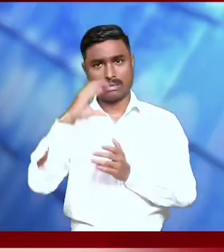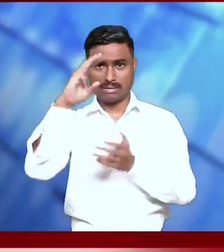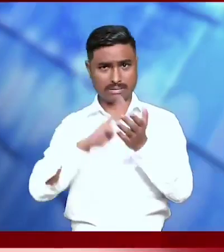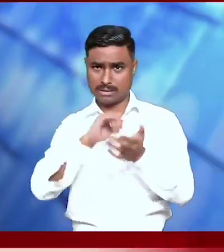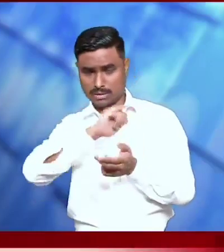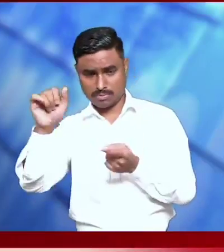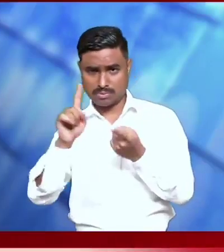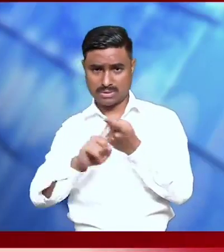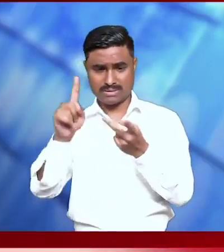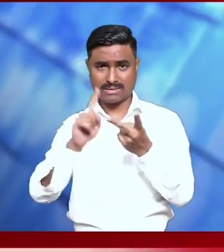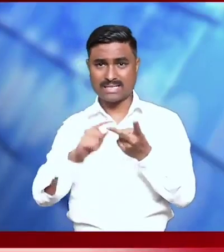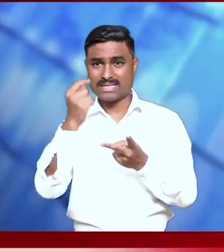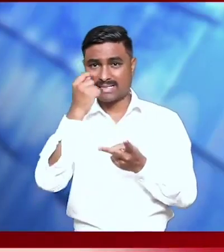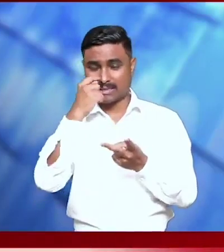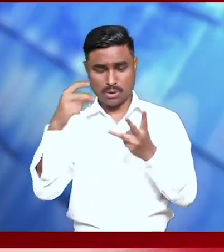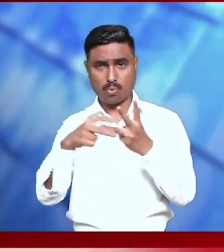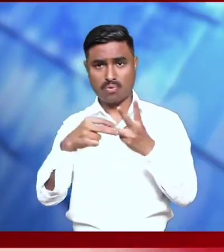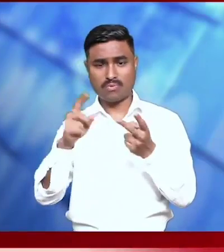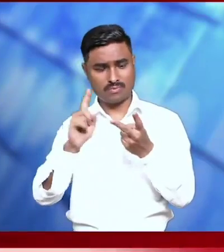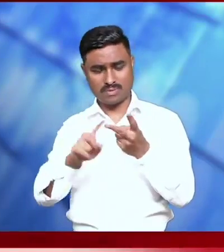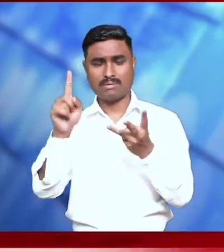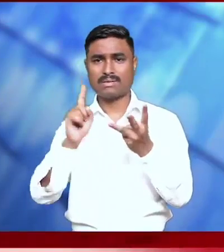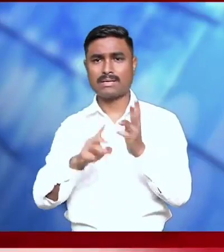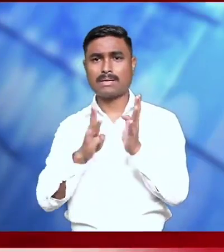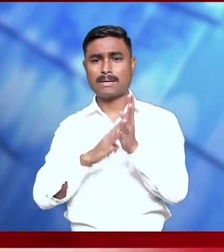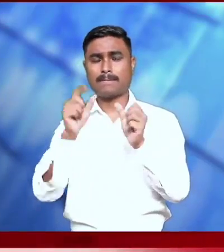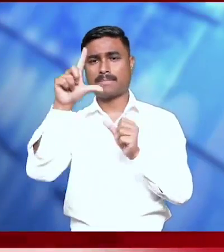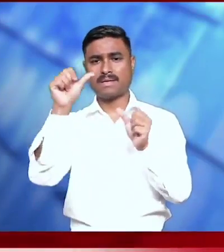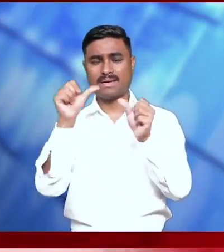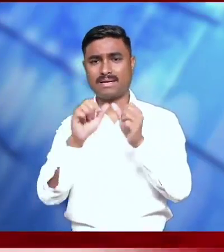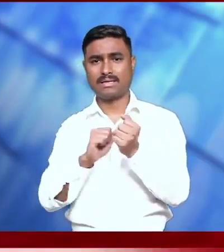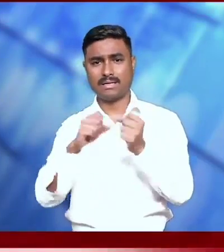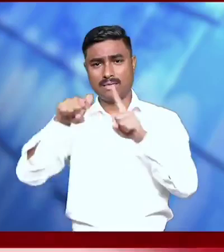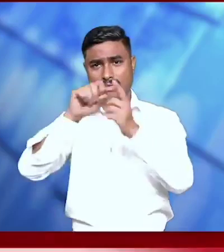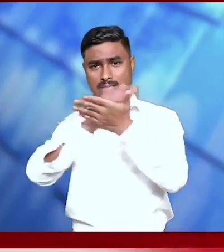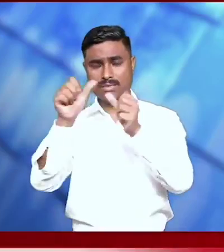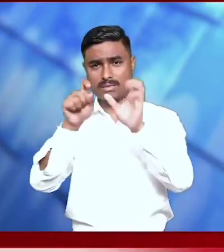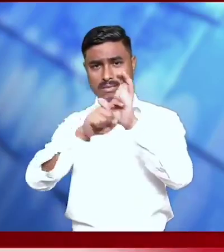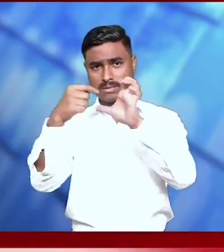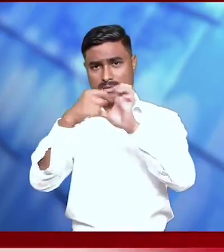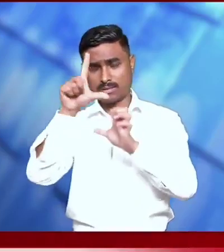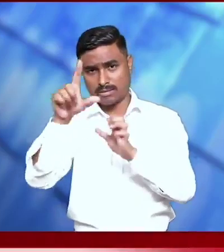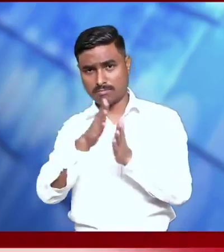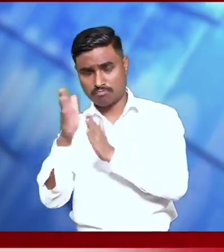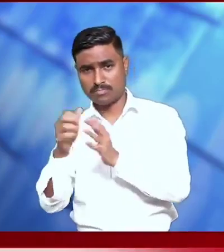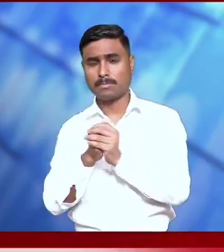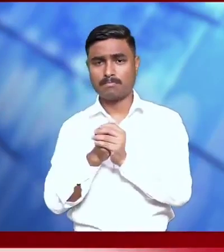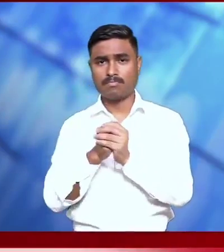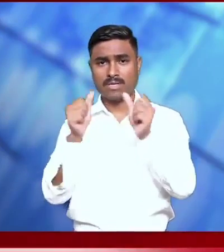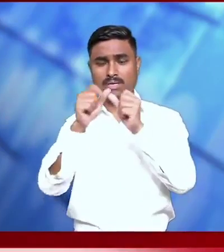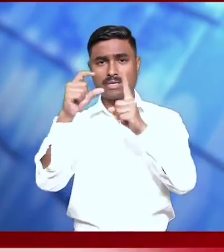accompanied by Madam Srimadhi Krishnarai, Minister Sri Sanjit Kharil, MLA Sri Aditya Goli, alongside advisors,